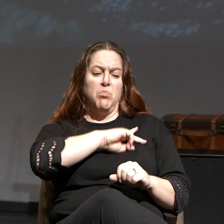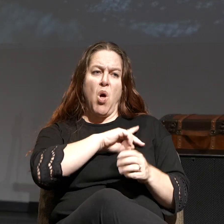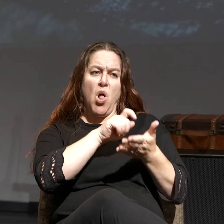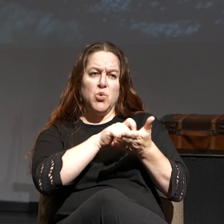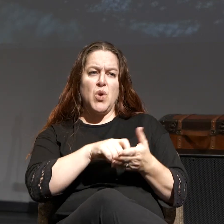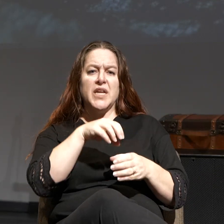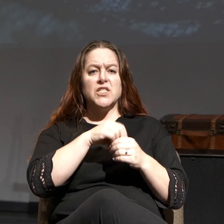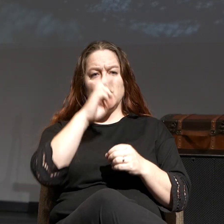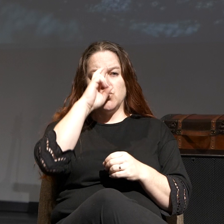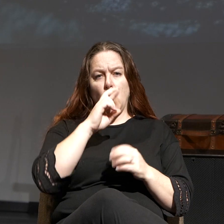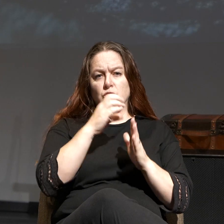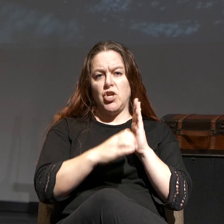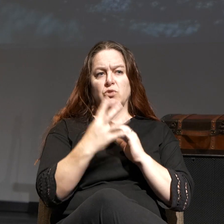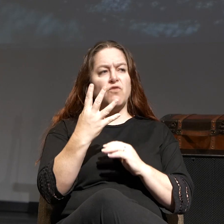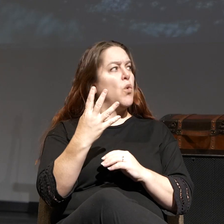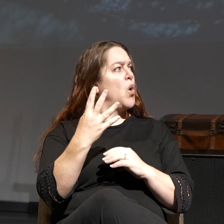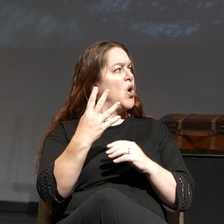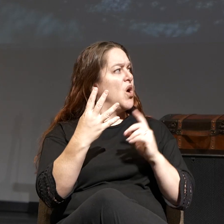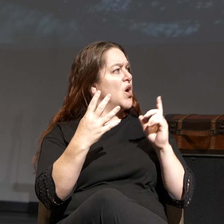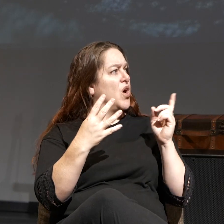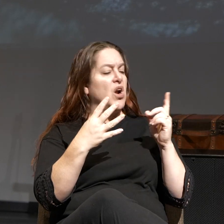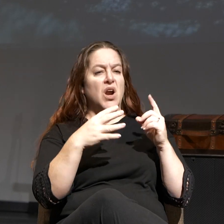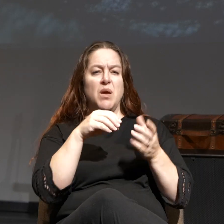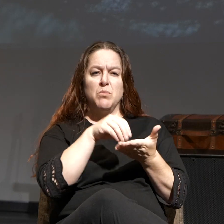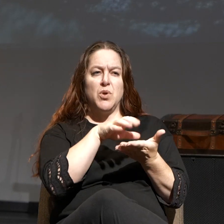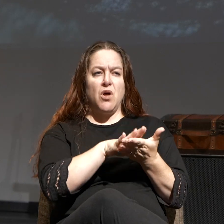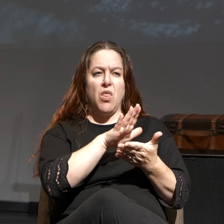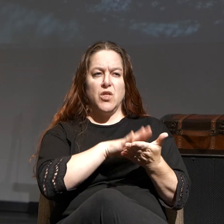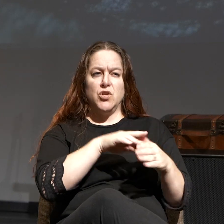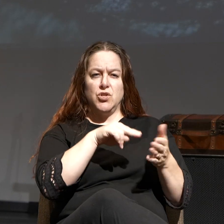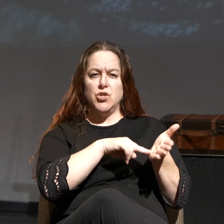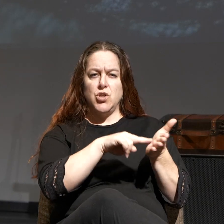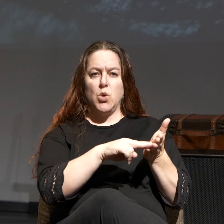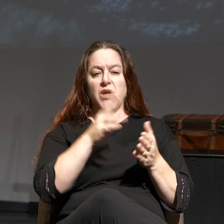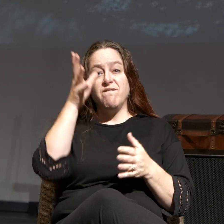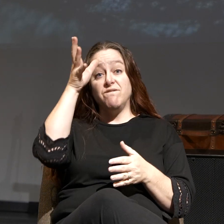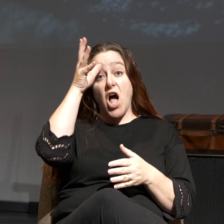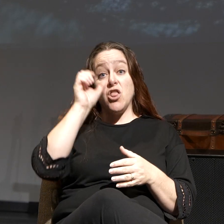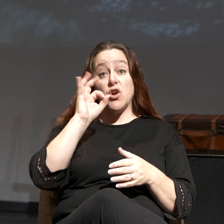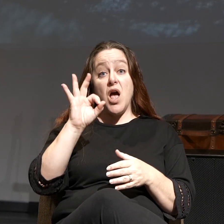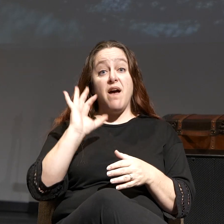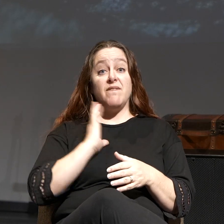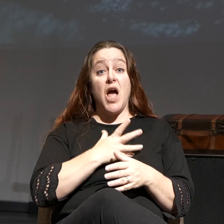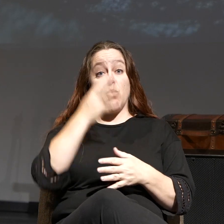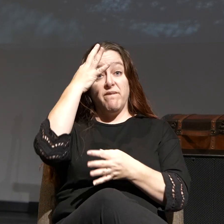in Romans chapter 4. I put that verse on your notes. The father of our faith is who?